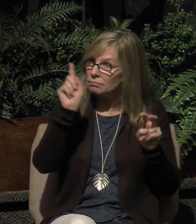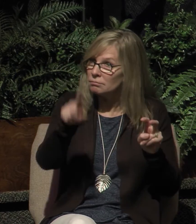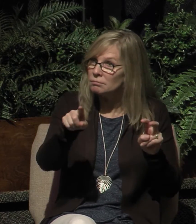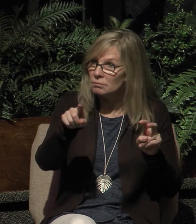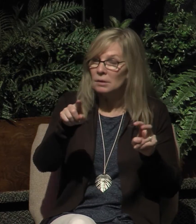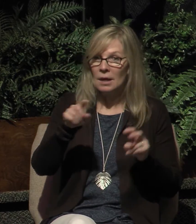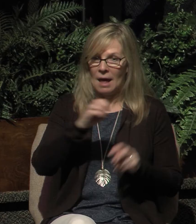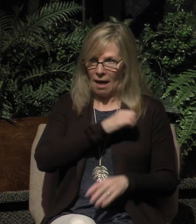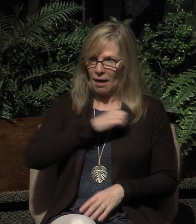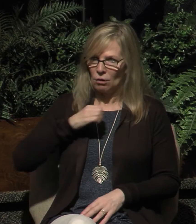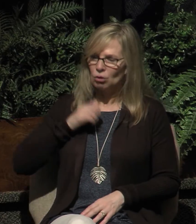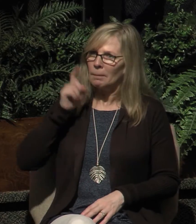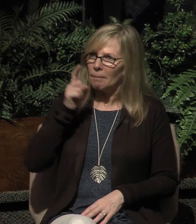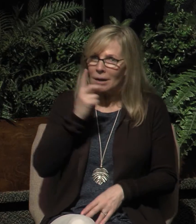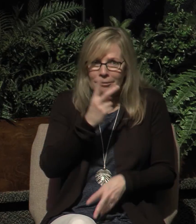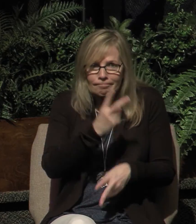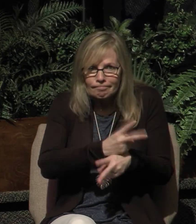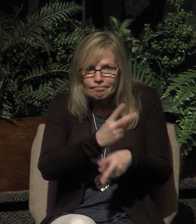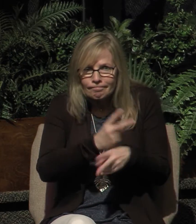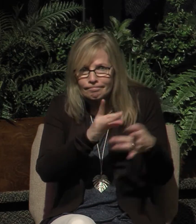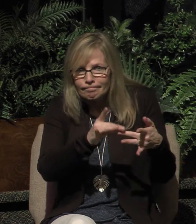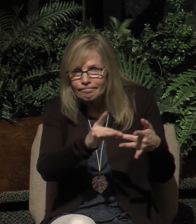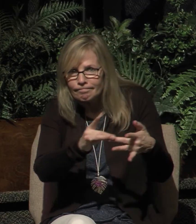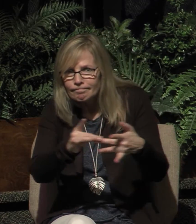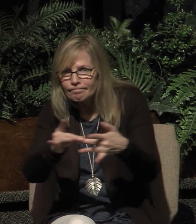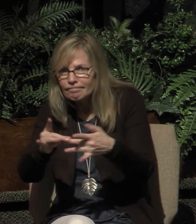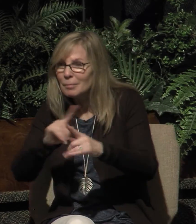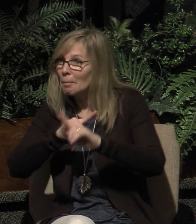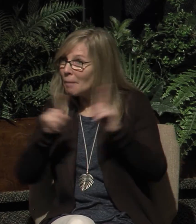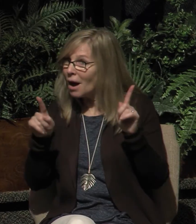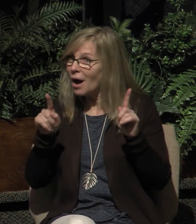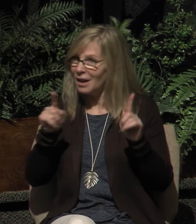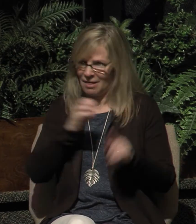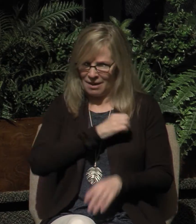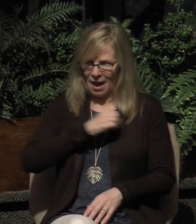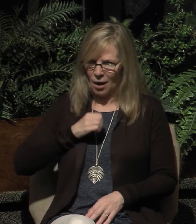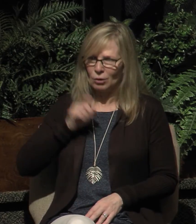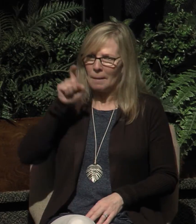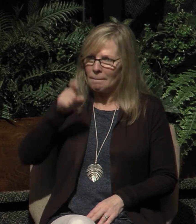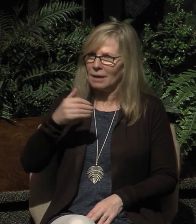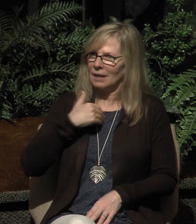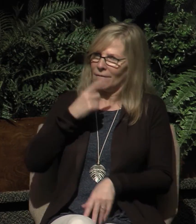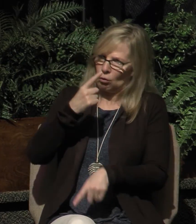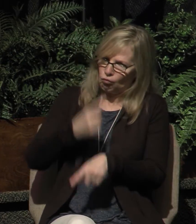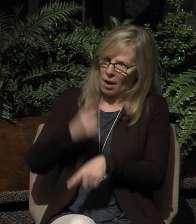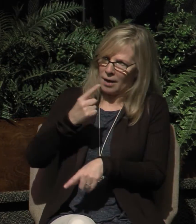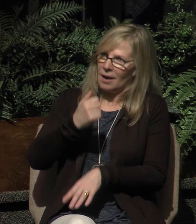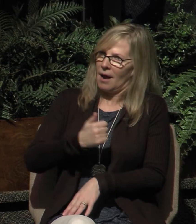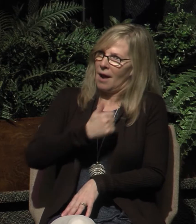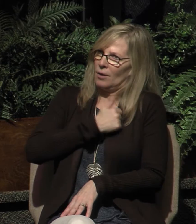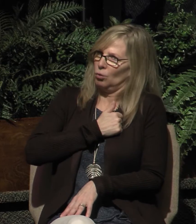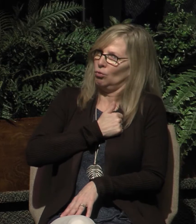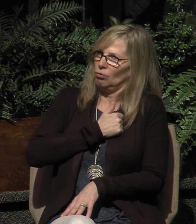of the church, but they are to do this with the right attitudes, the right motivations, the right treatment of the people.